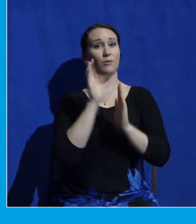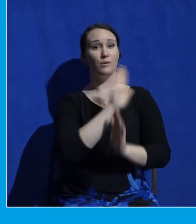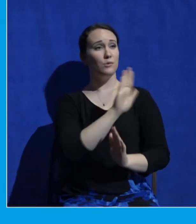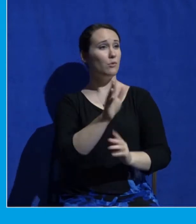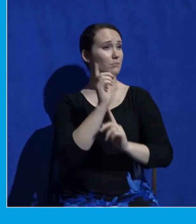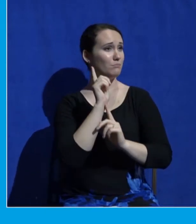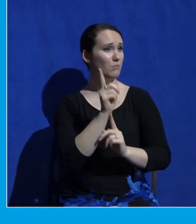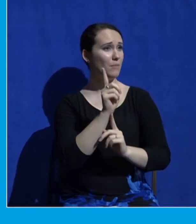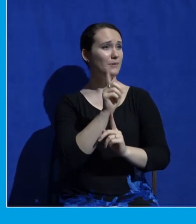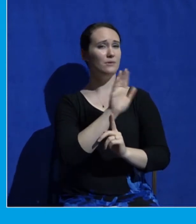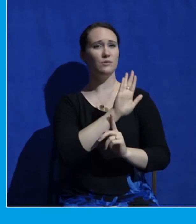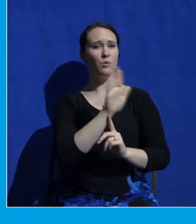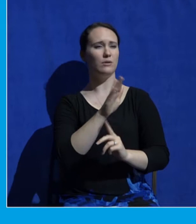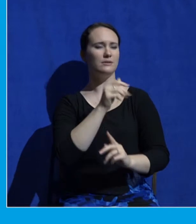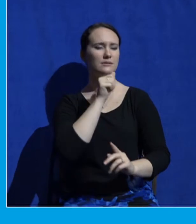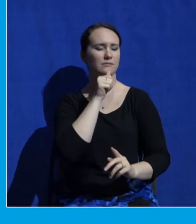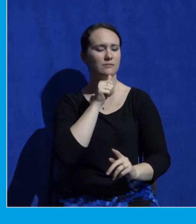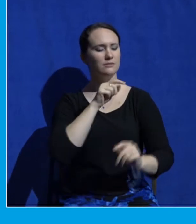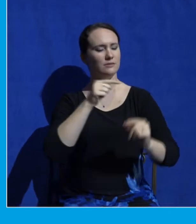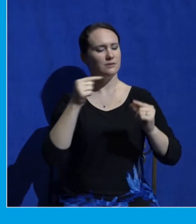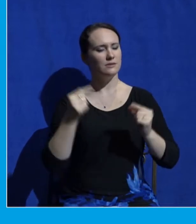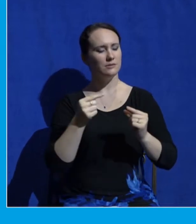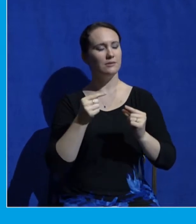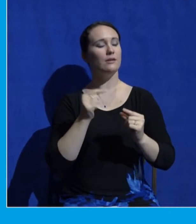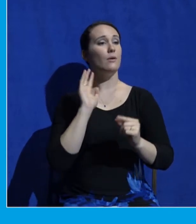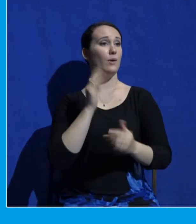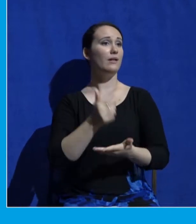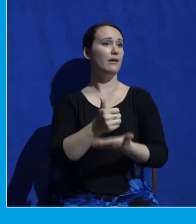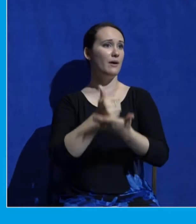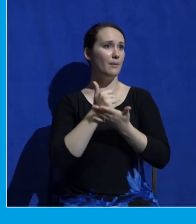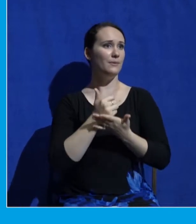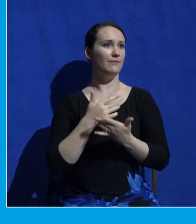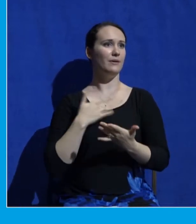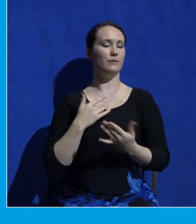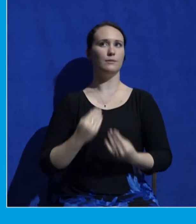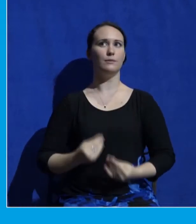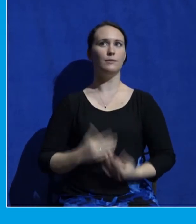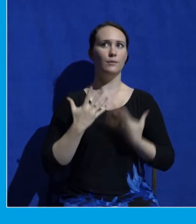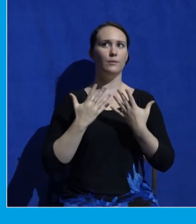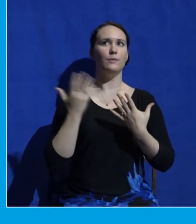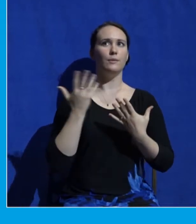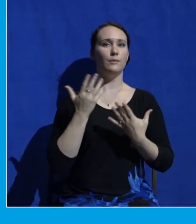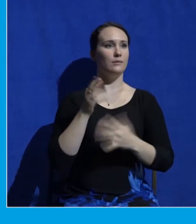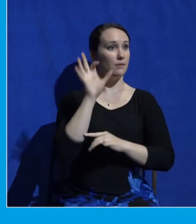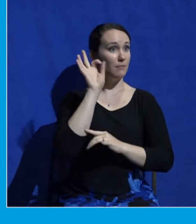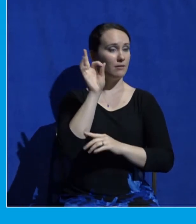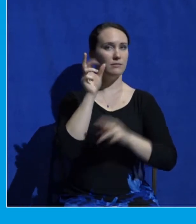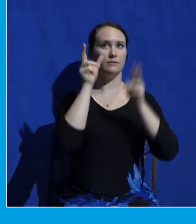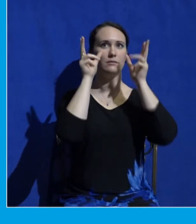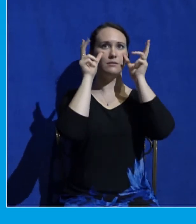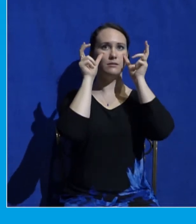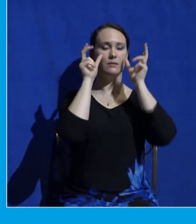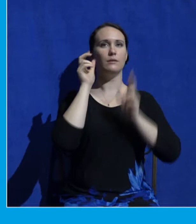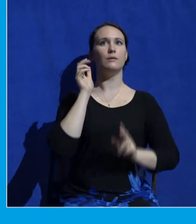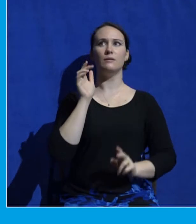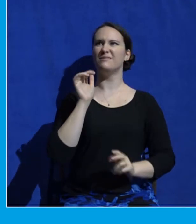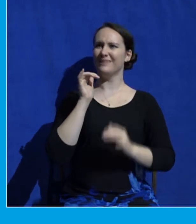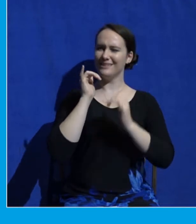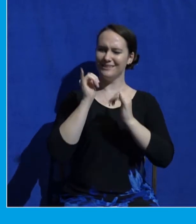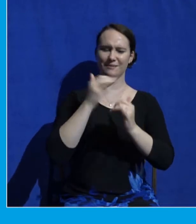and at the same time, help you hear the heart of God and these amazing pastors that God has entrusted to this church. I love every single one of